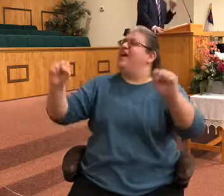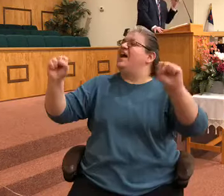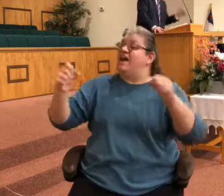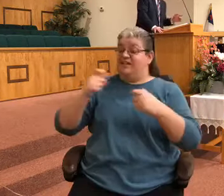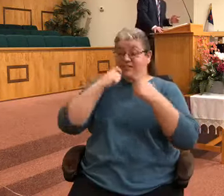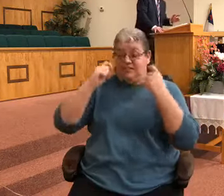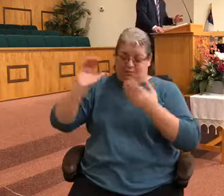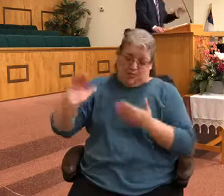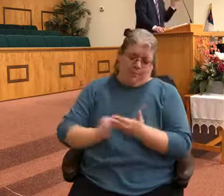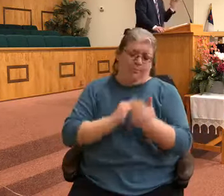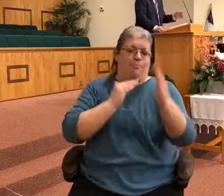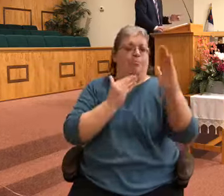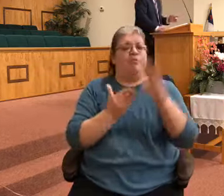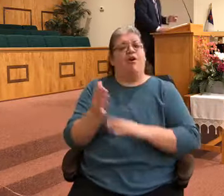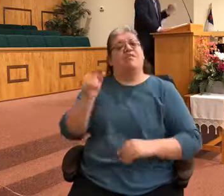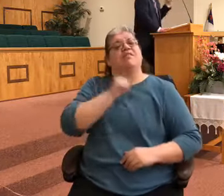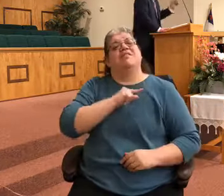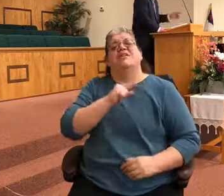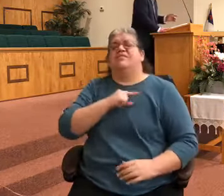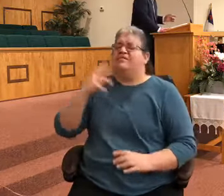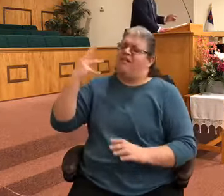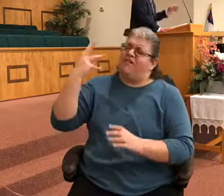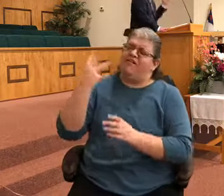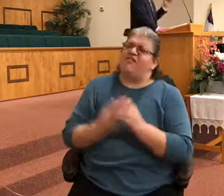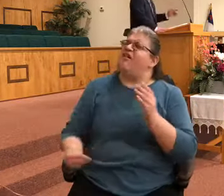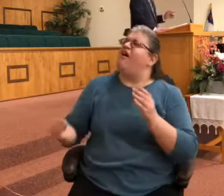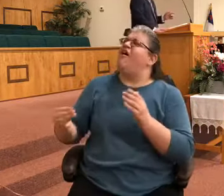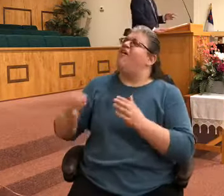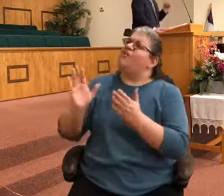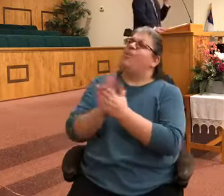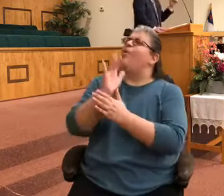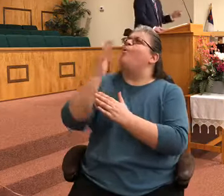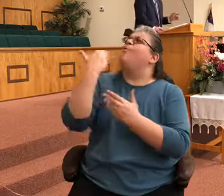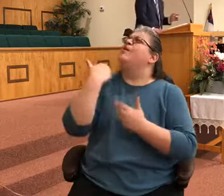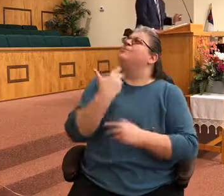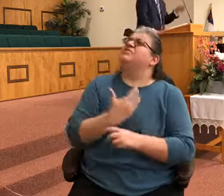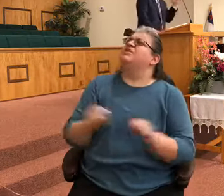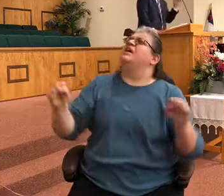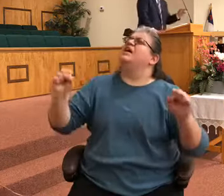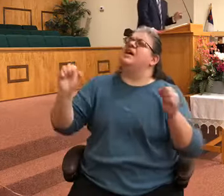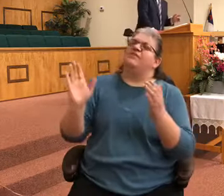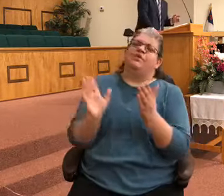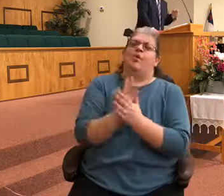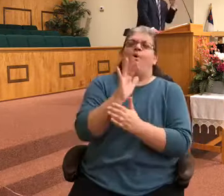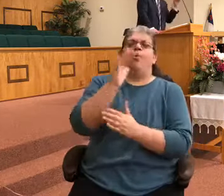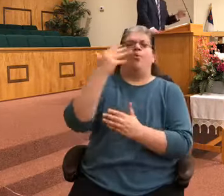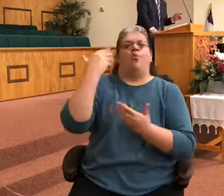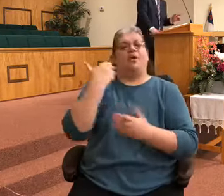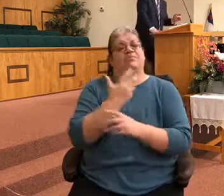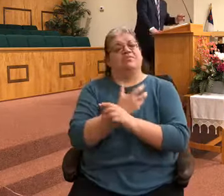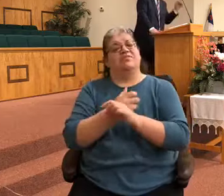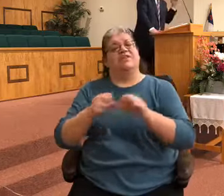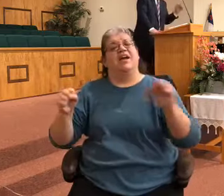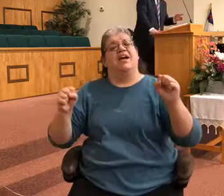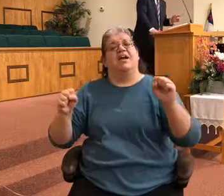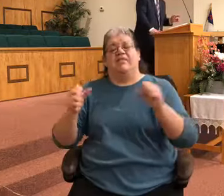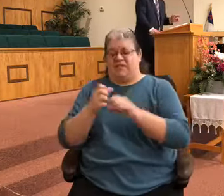parted my sins are all done glory I'm saved glory I'm saved I'm saved by the